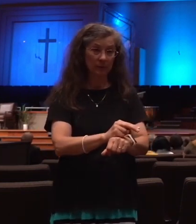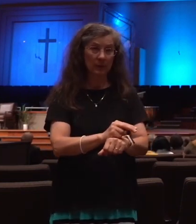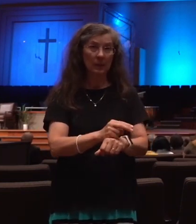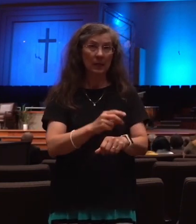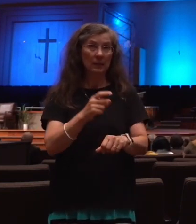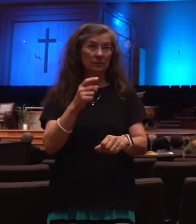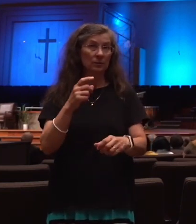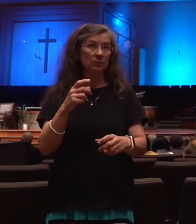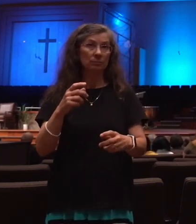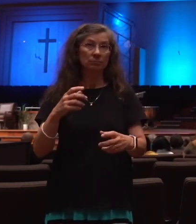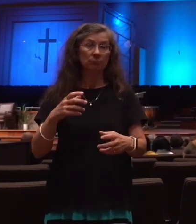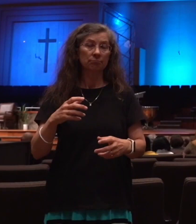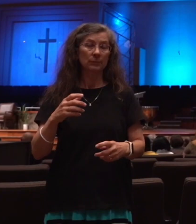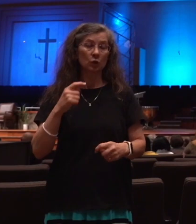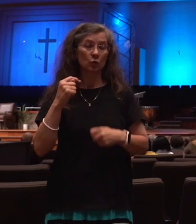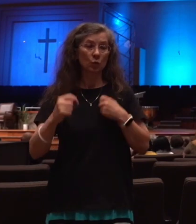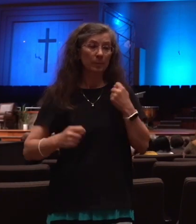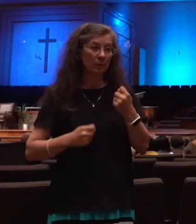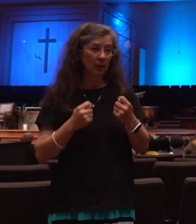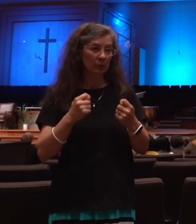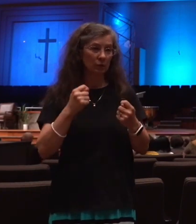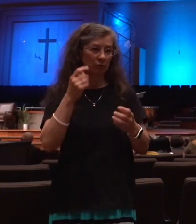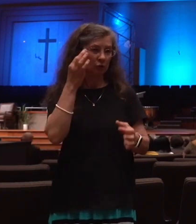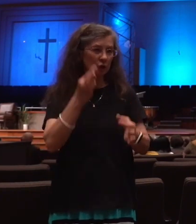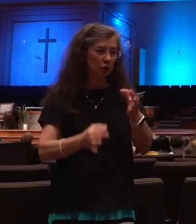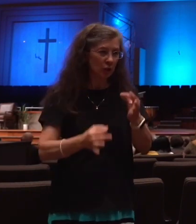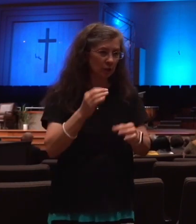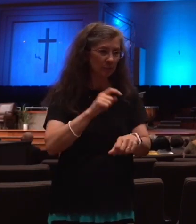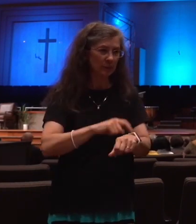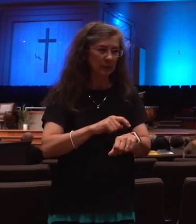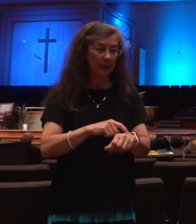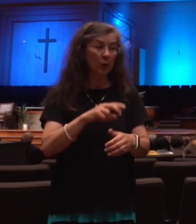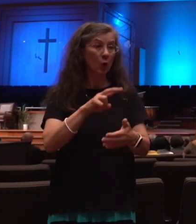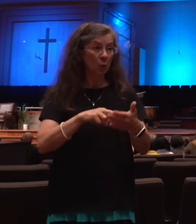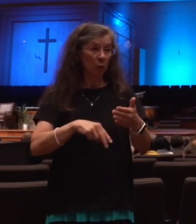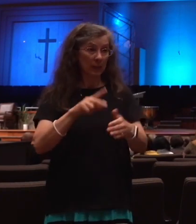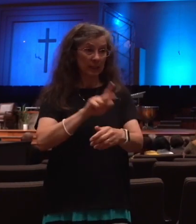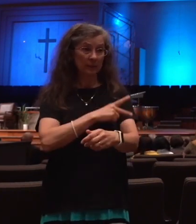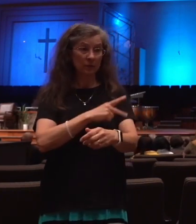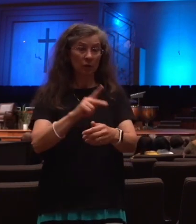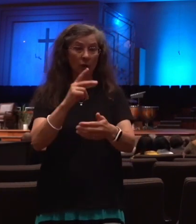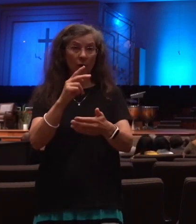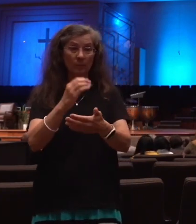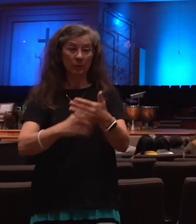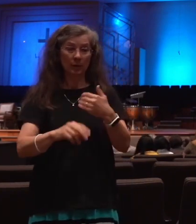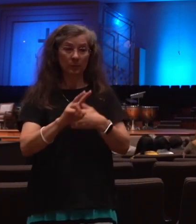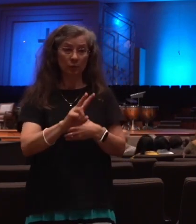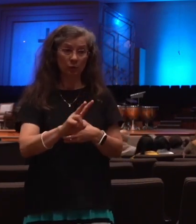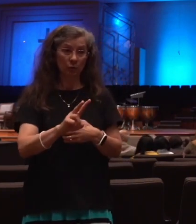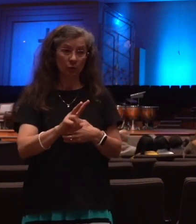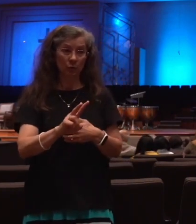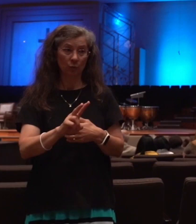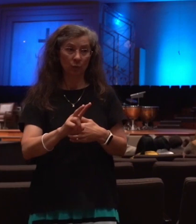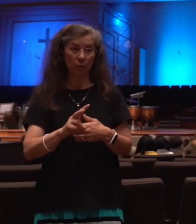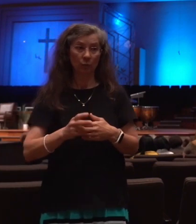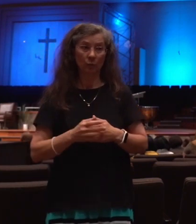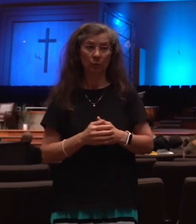nations. And we don't take the time, but read Psalm 2 tonight and read about how the heathen rage and the people